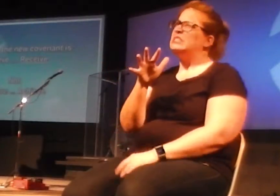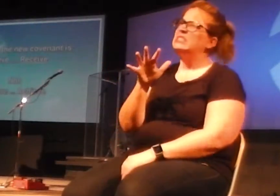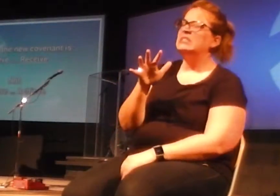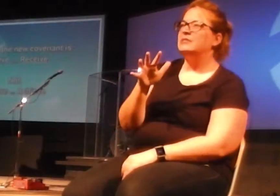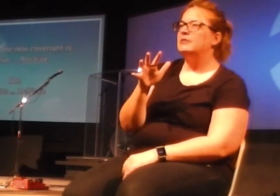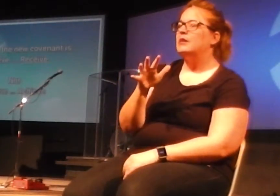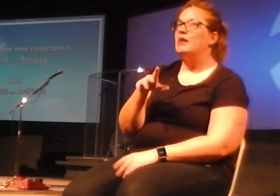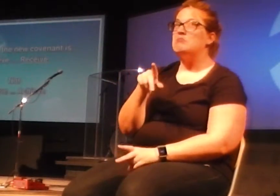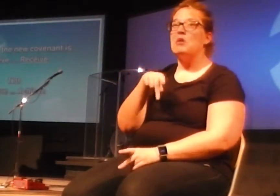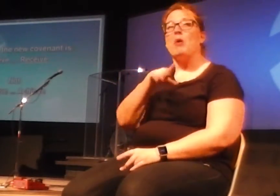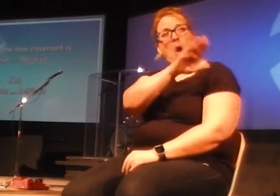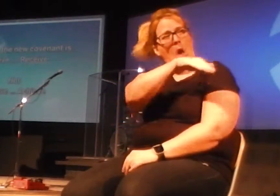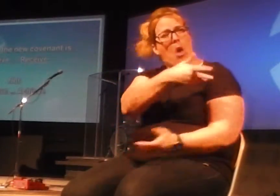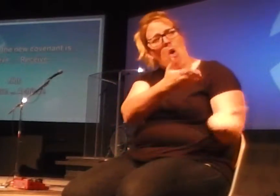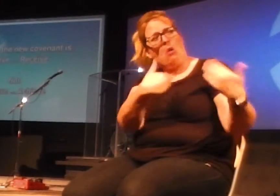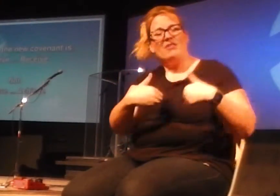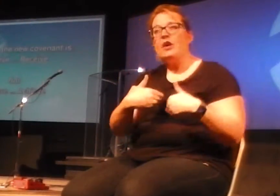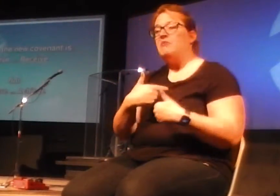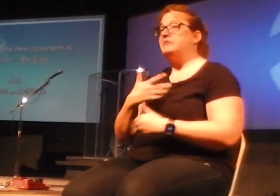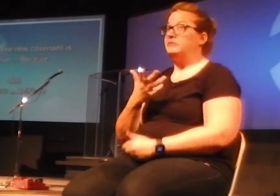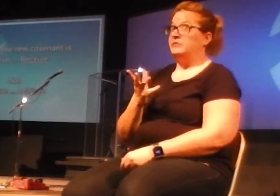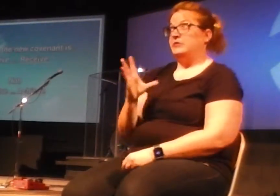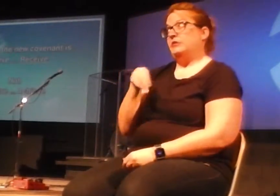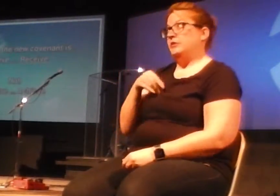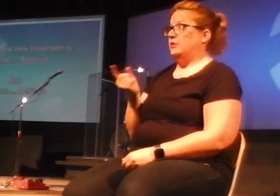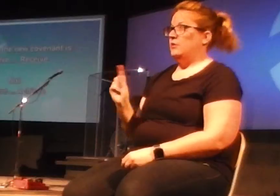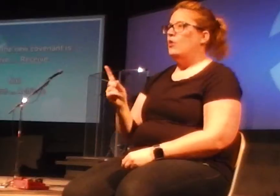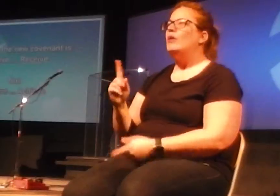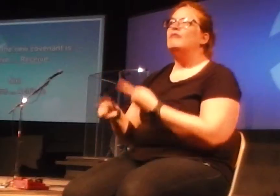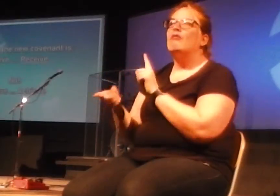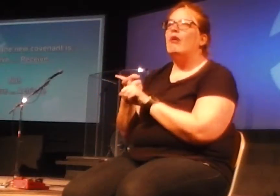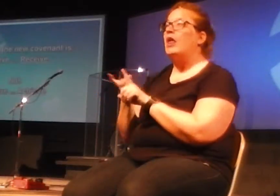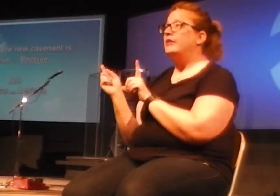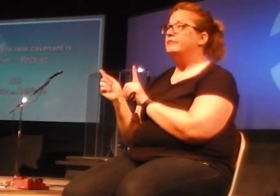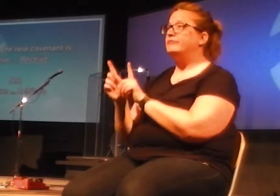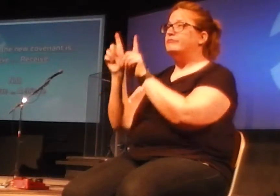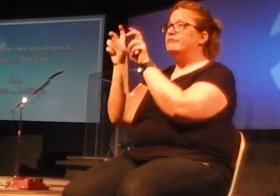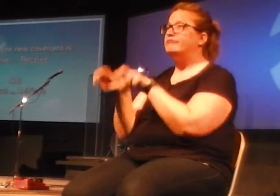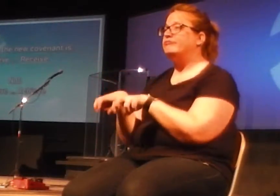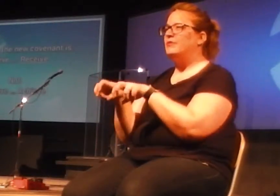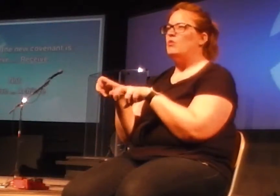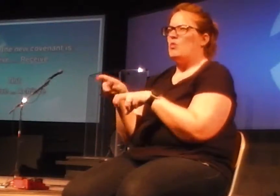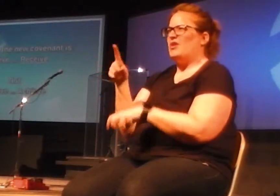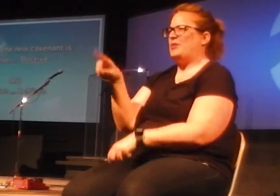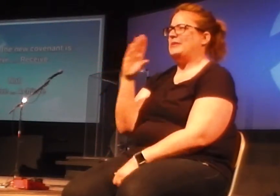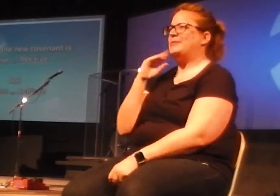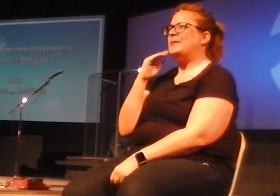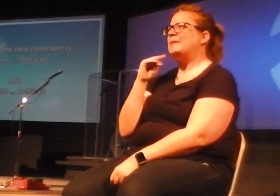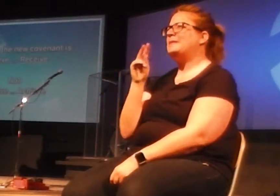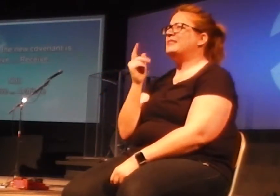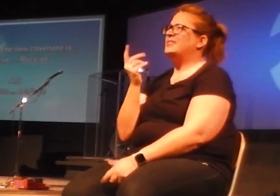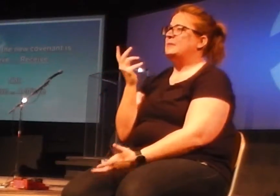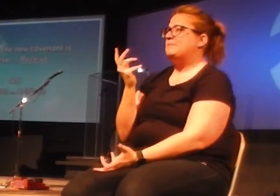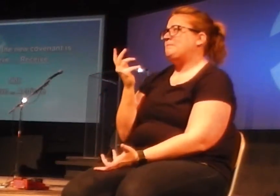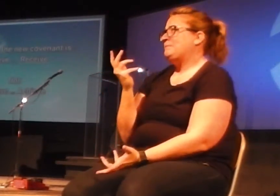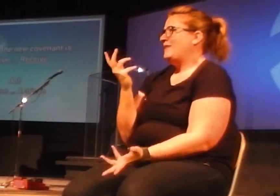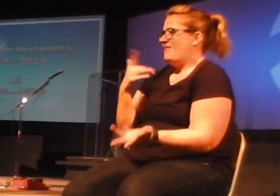invited you, or you came with a friend, or maybe you're just going through a time in your life, and you're just looking for some direction or guidance.